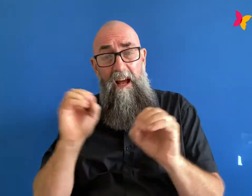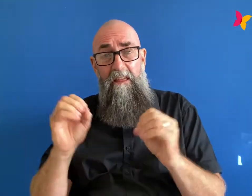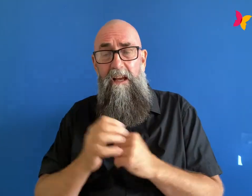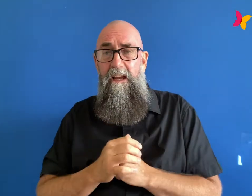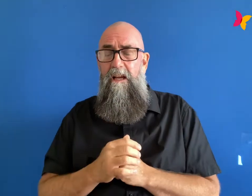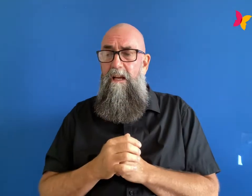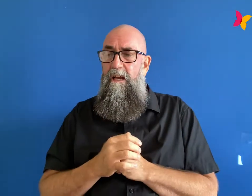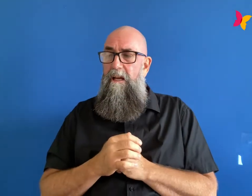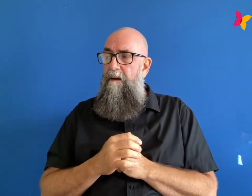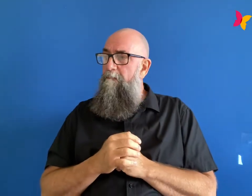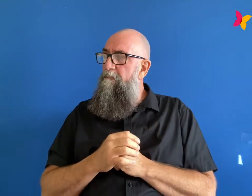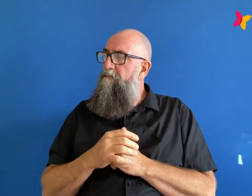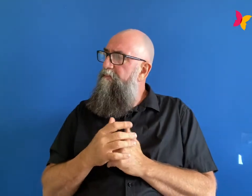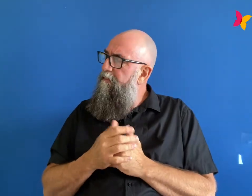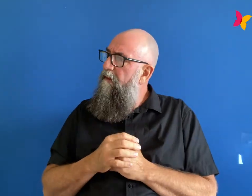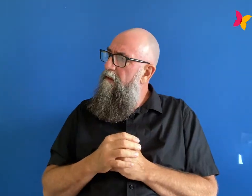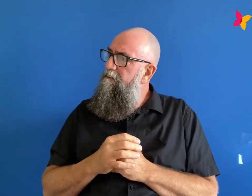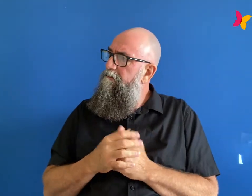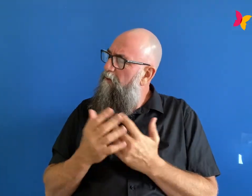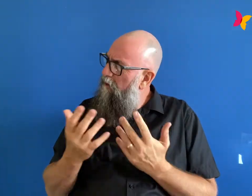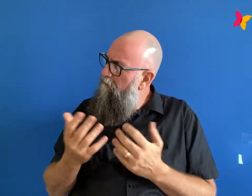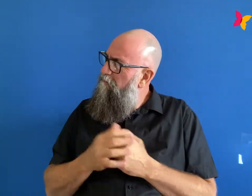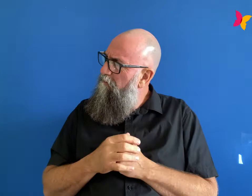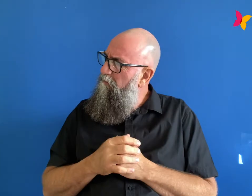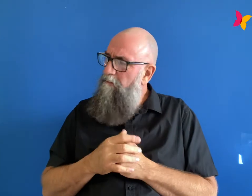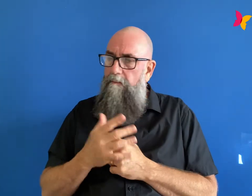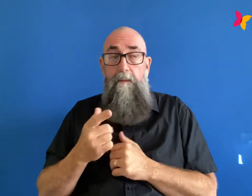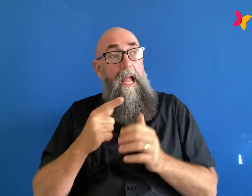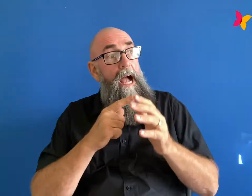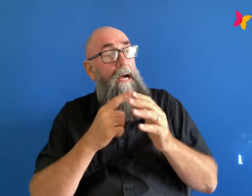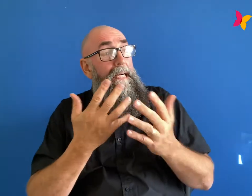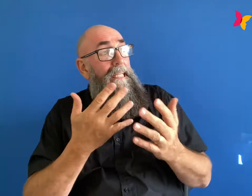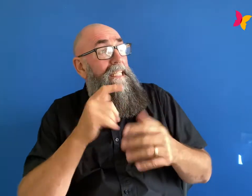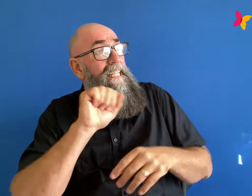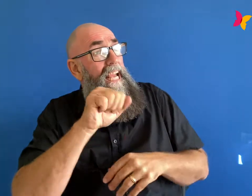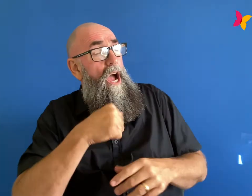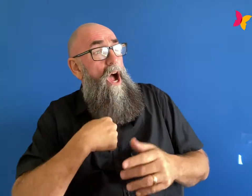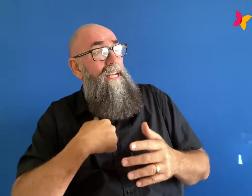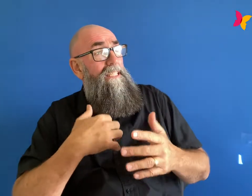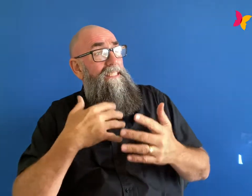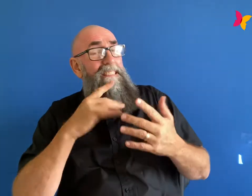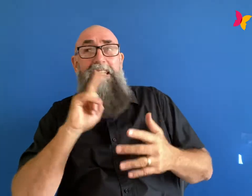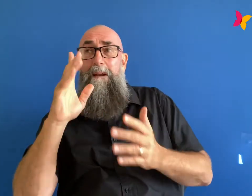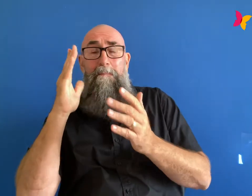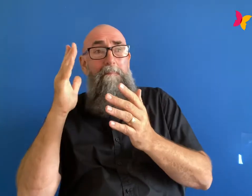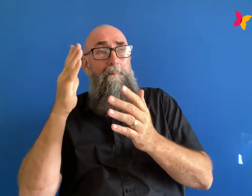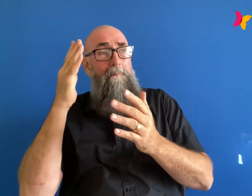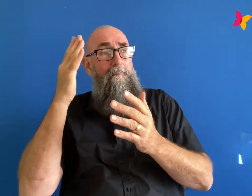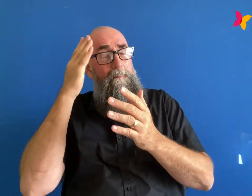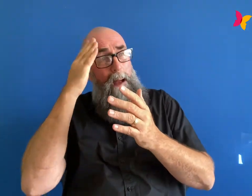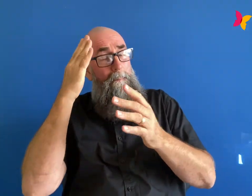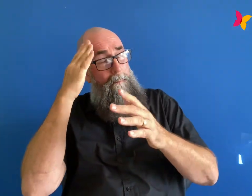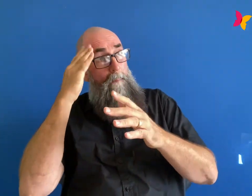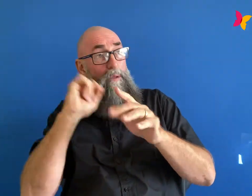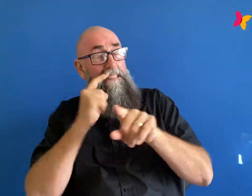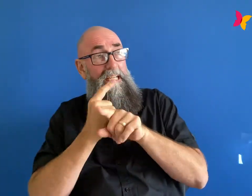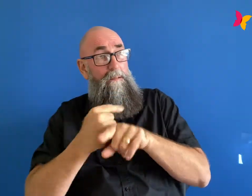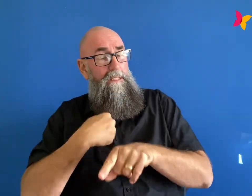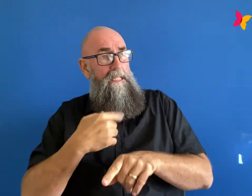and i'm going nope but that's the thing i was so closed off to it because i didn't understand what was happening to me so there's no way that